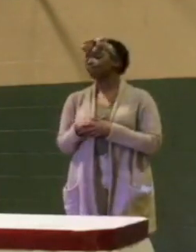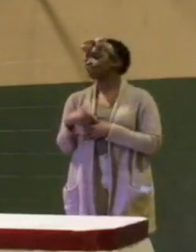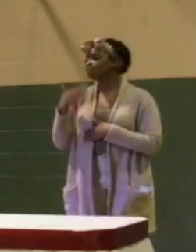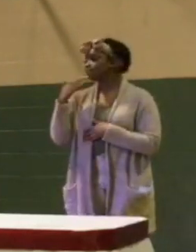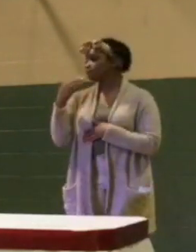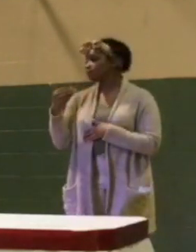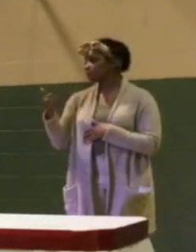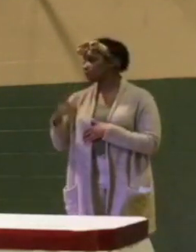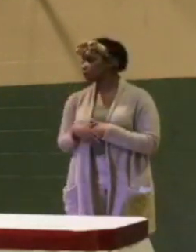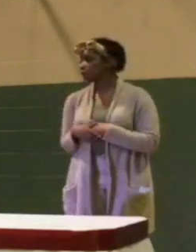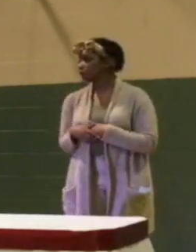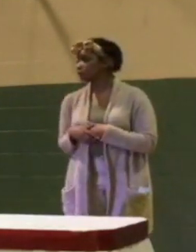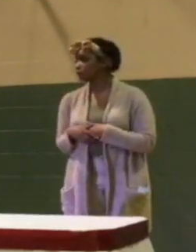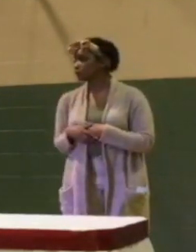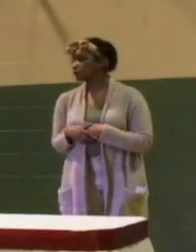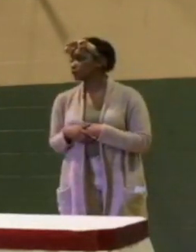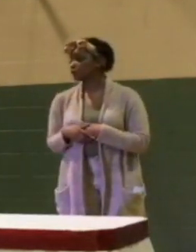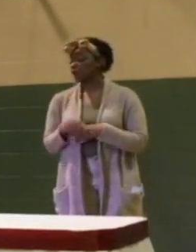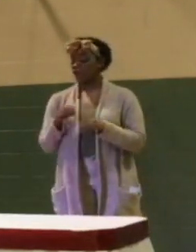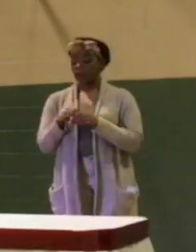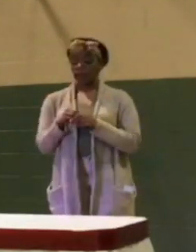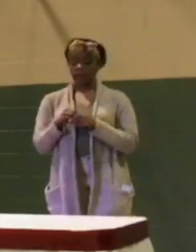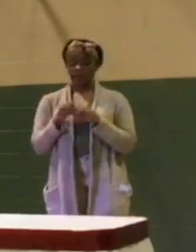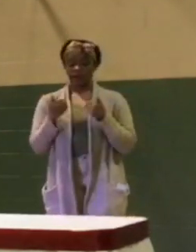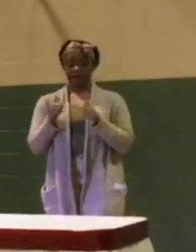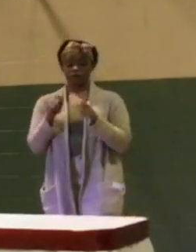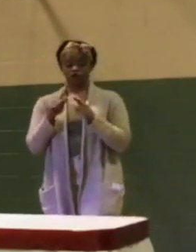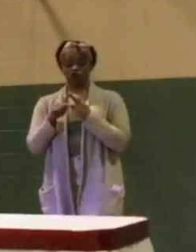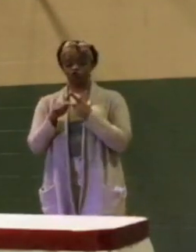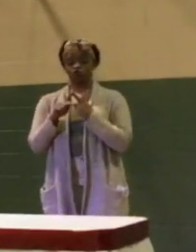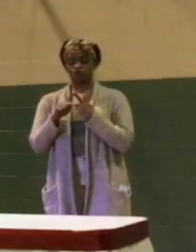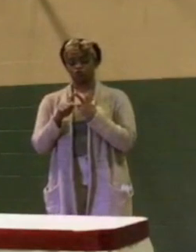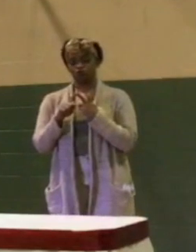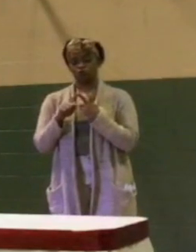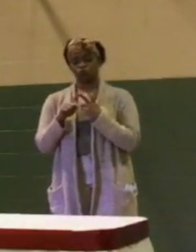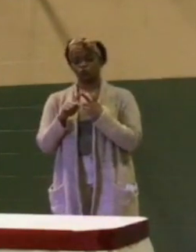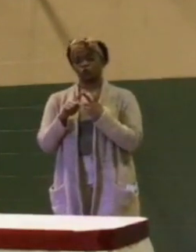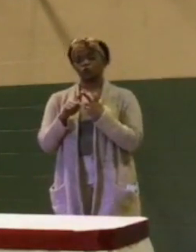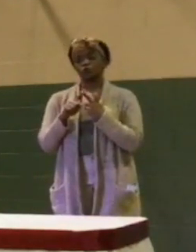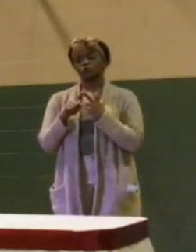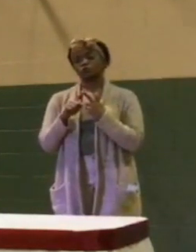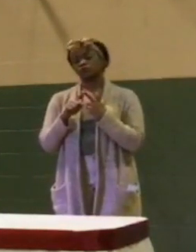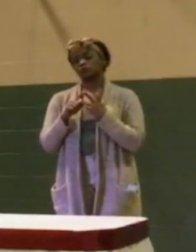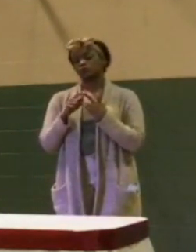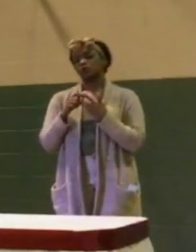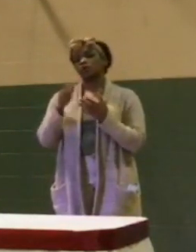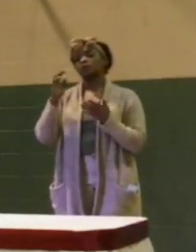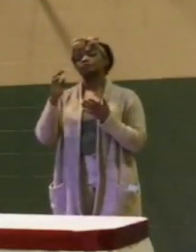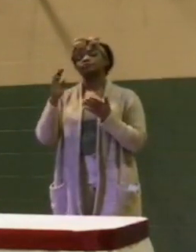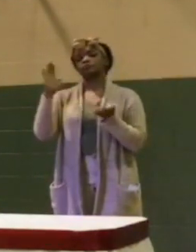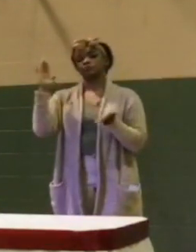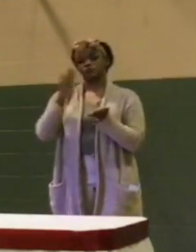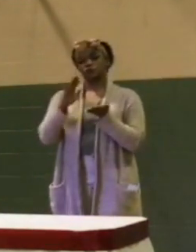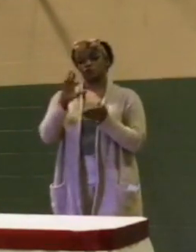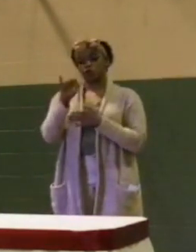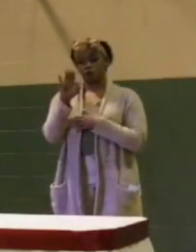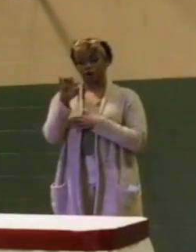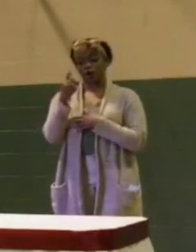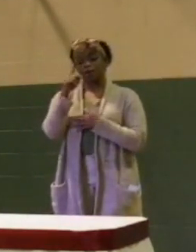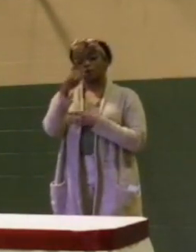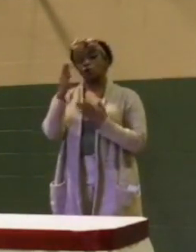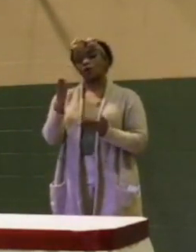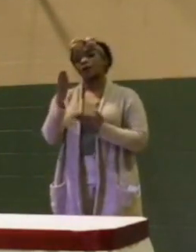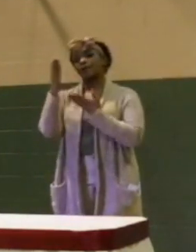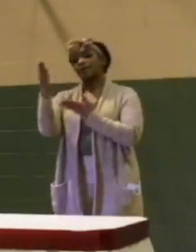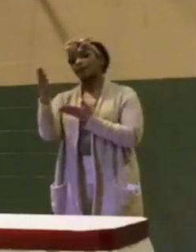Thank an effort to help curb crime, Councilman Alan Griggs has recommended that an ordinance be put in place